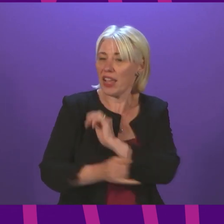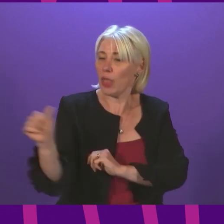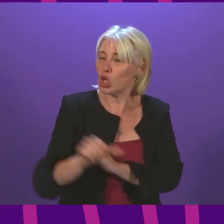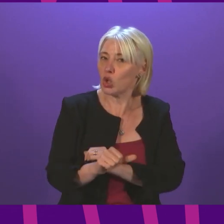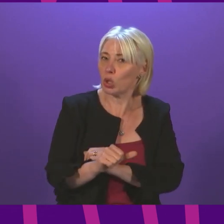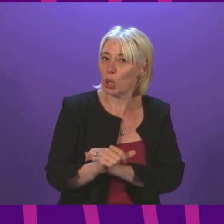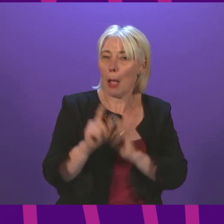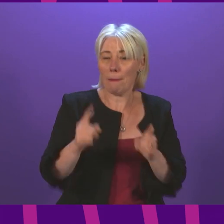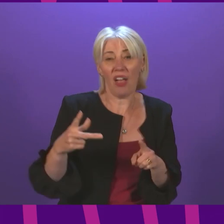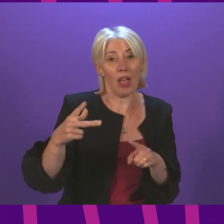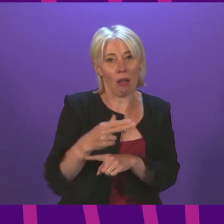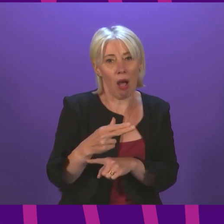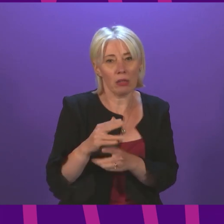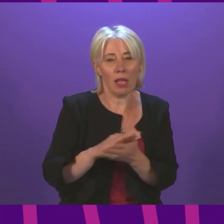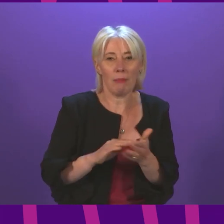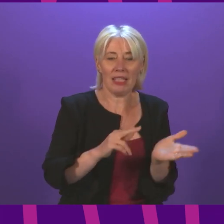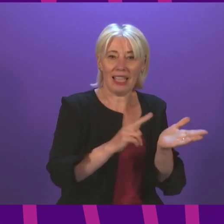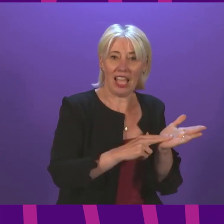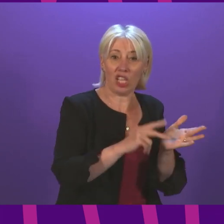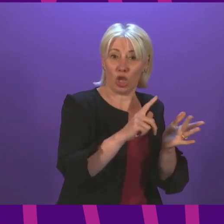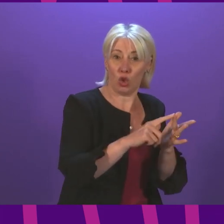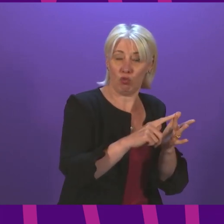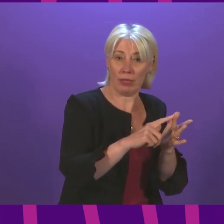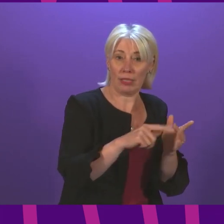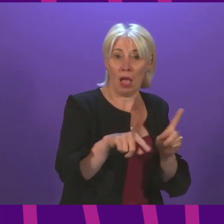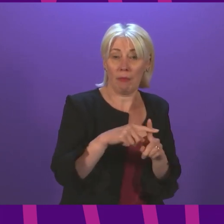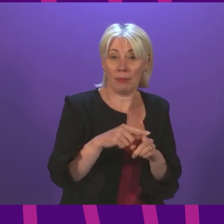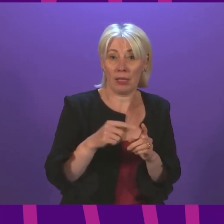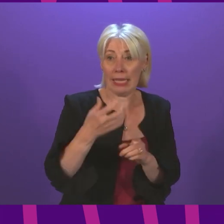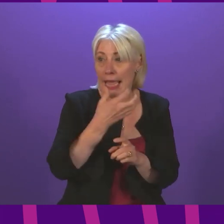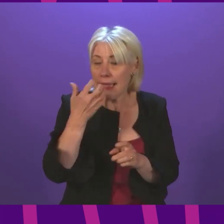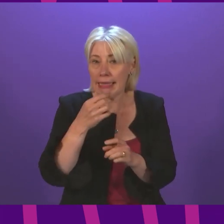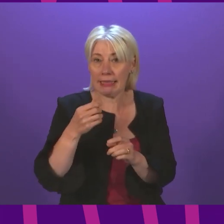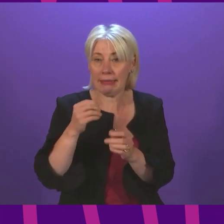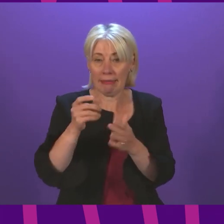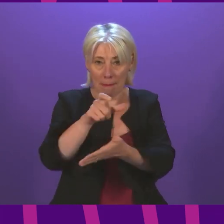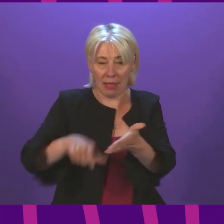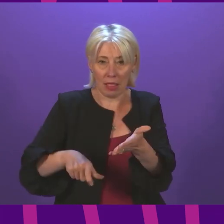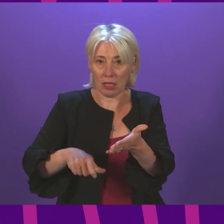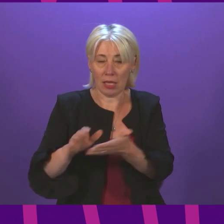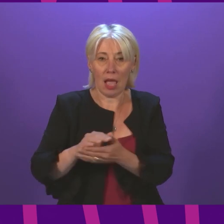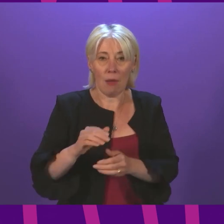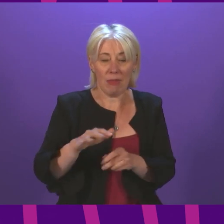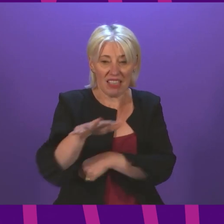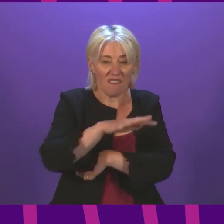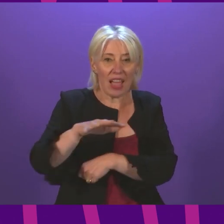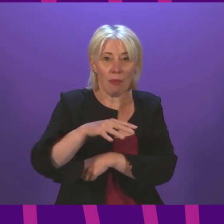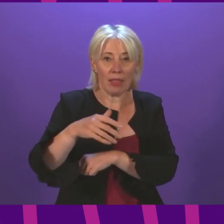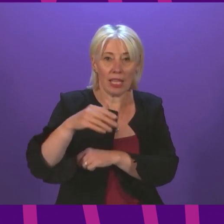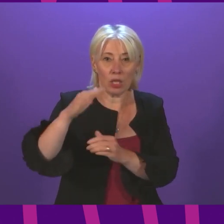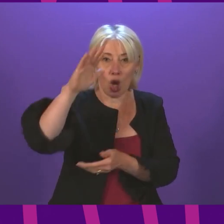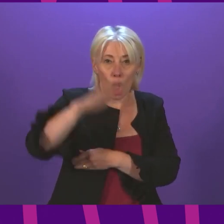So with this cut increases to national insurance and rocketing energy bills, low-income families are heading to an unprecedented